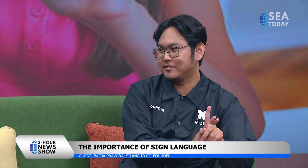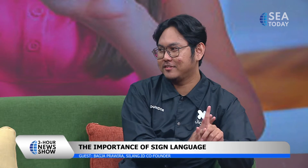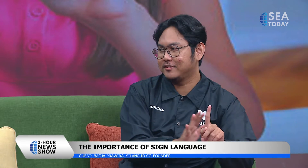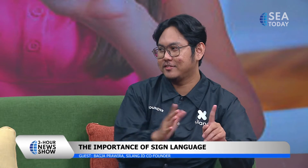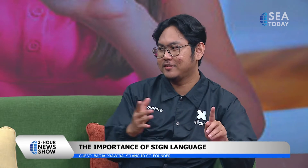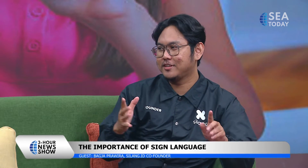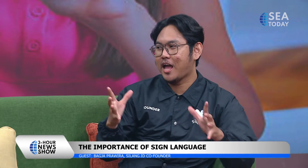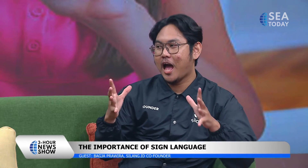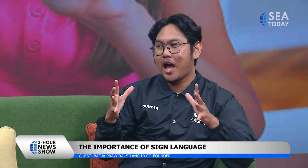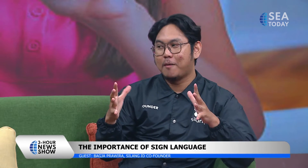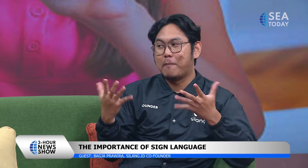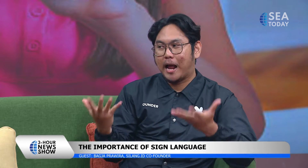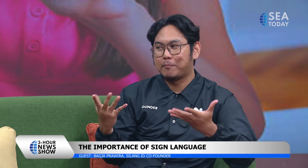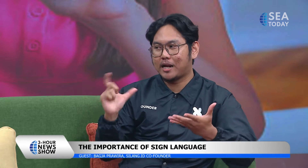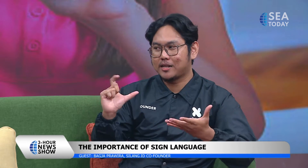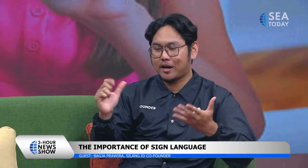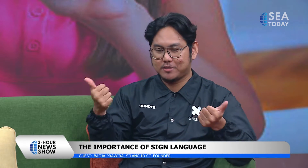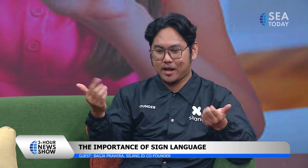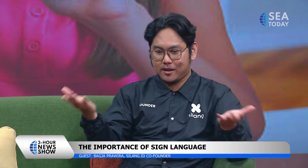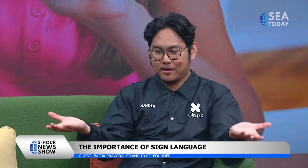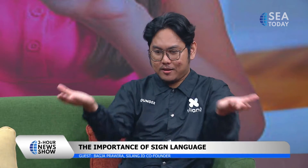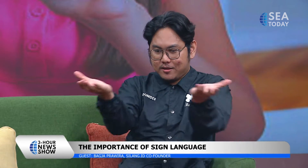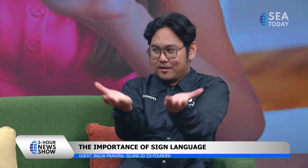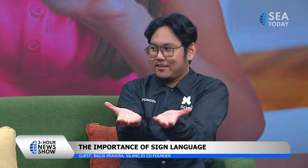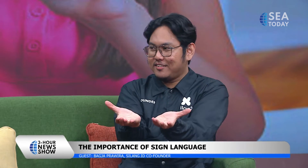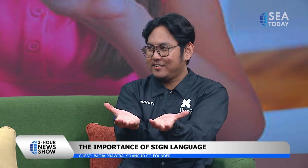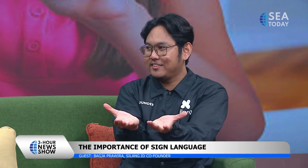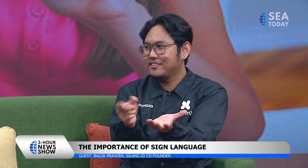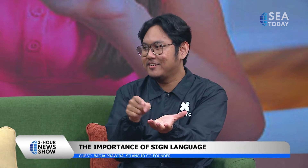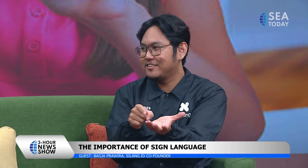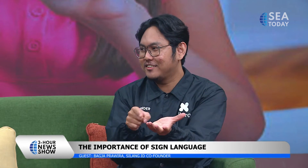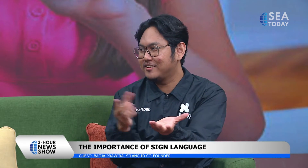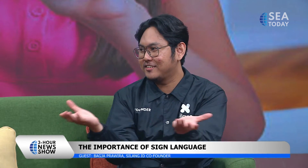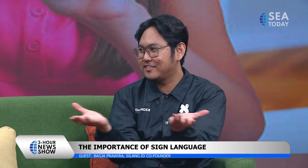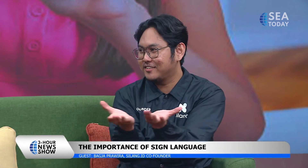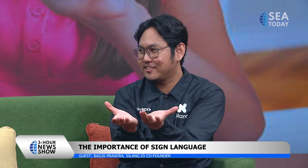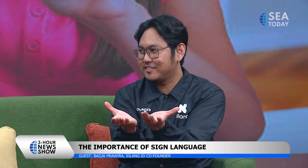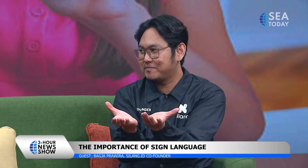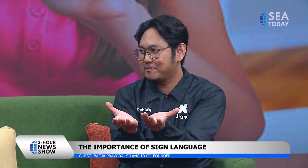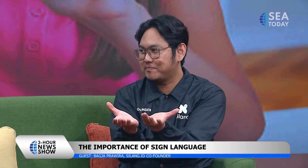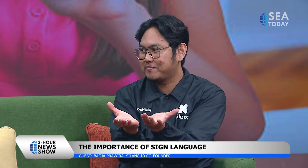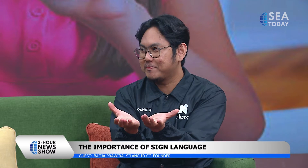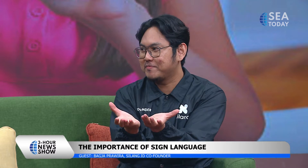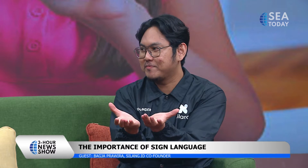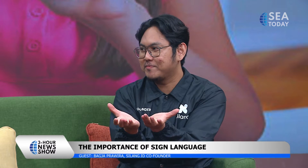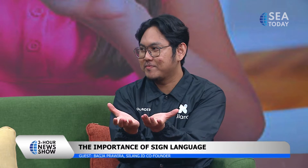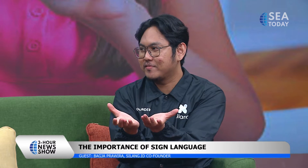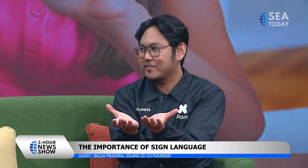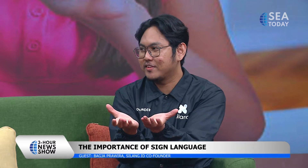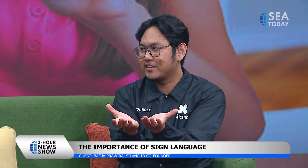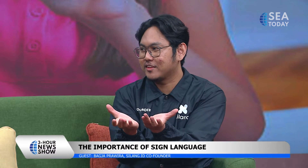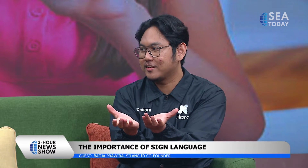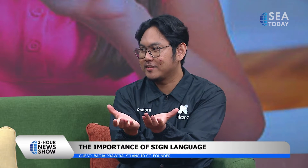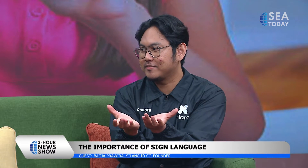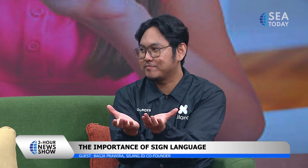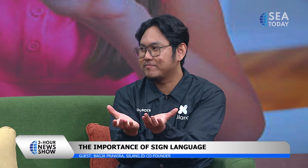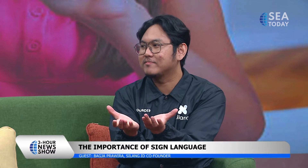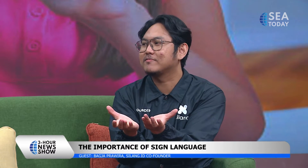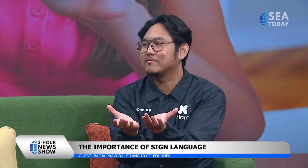the deaf people on the perspective of debut but uh but uh but to but to give a solution